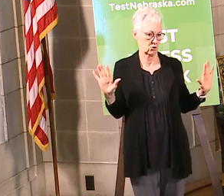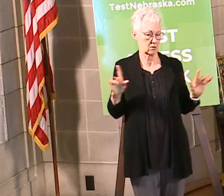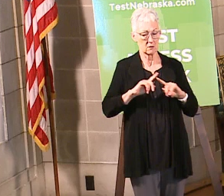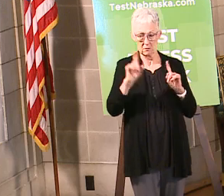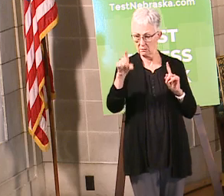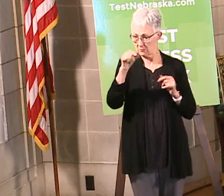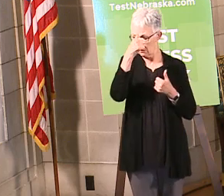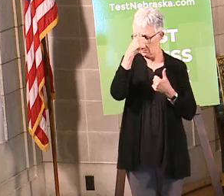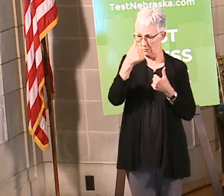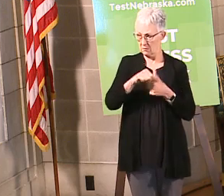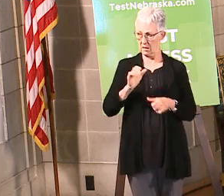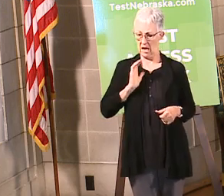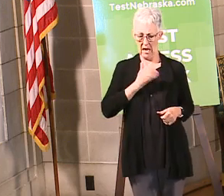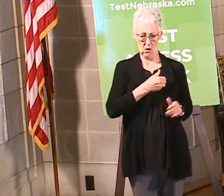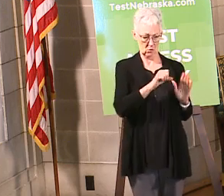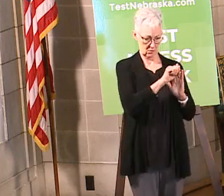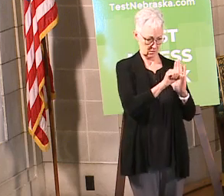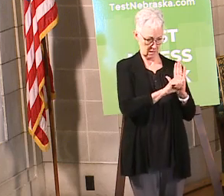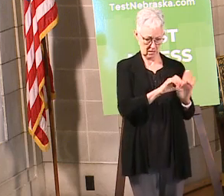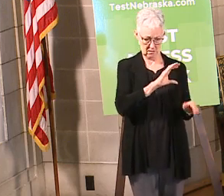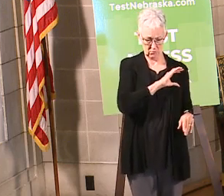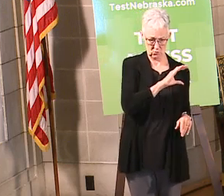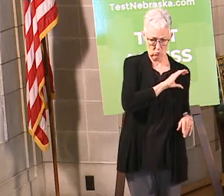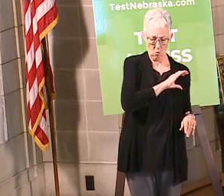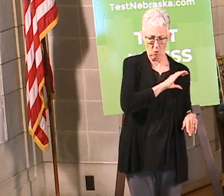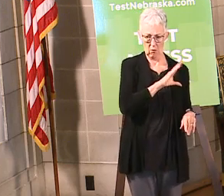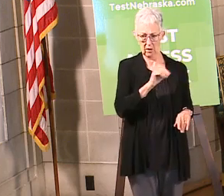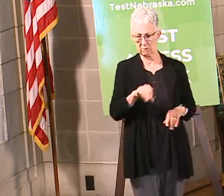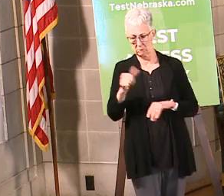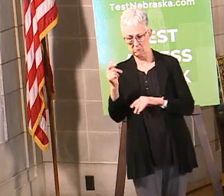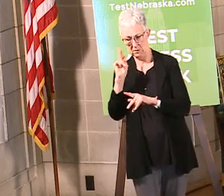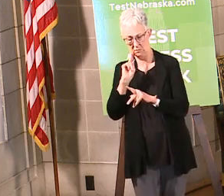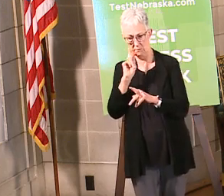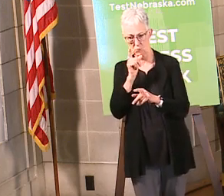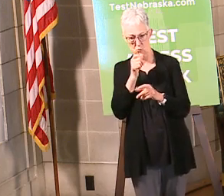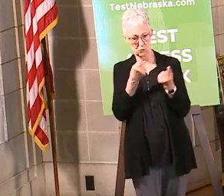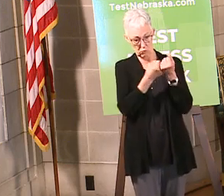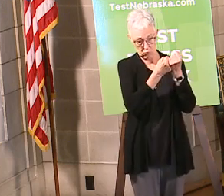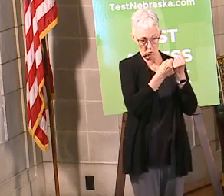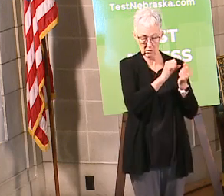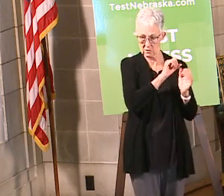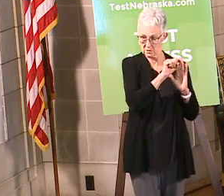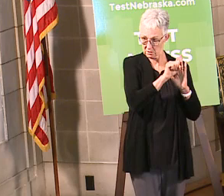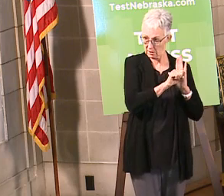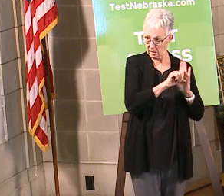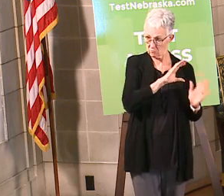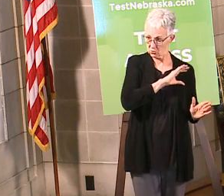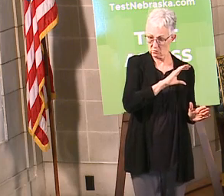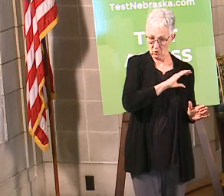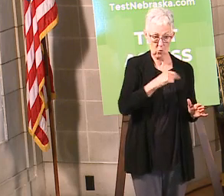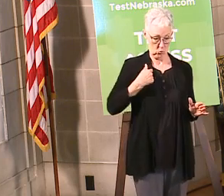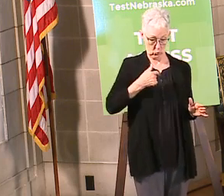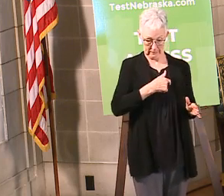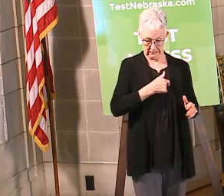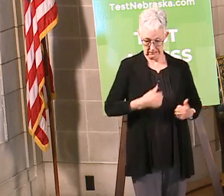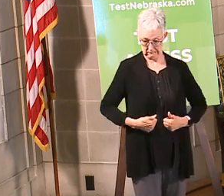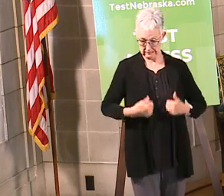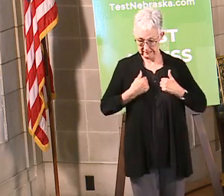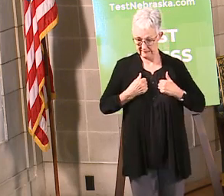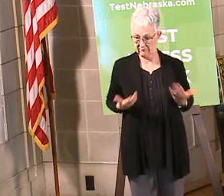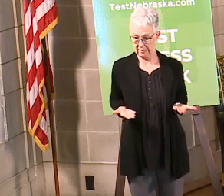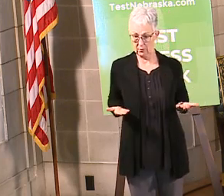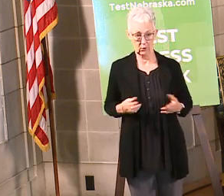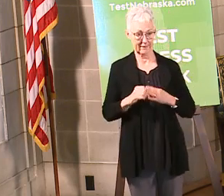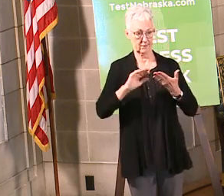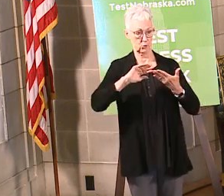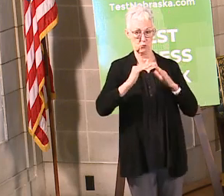our our civilian staff that are supporting this team we are all community members like you all and we have families and we